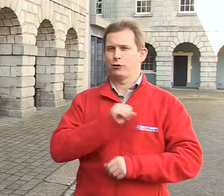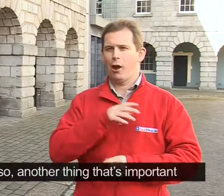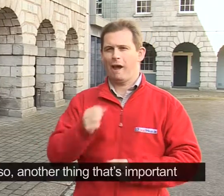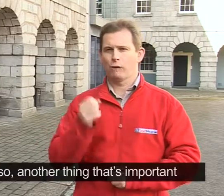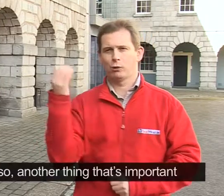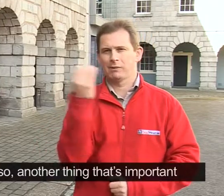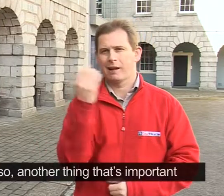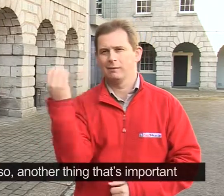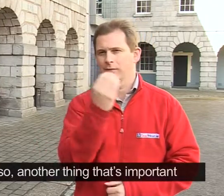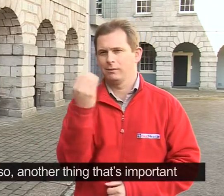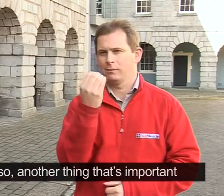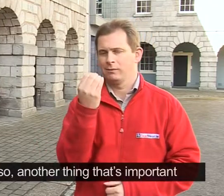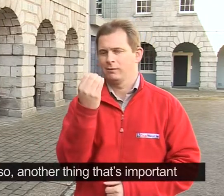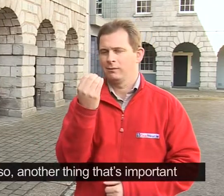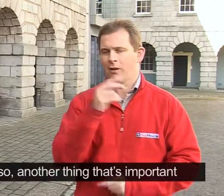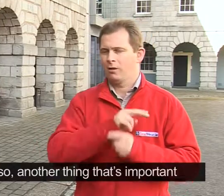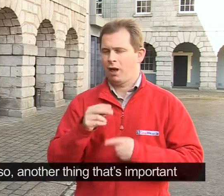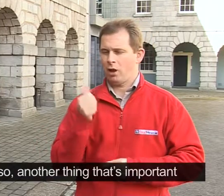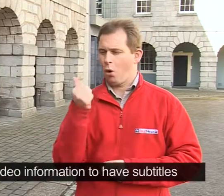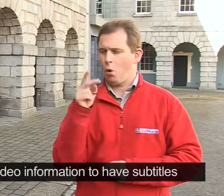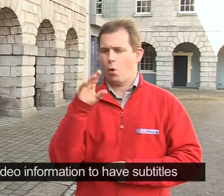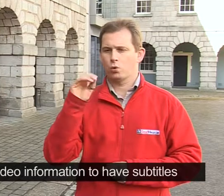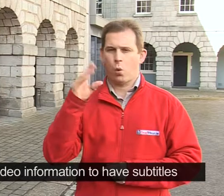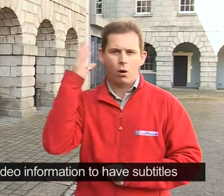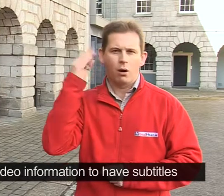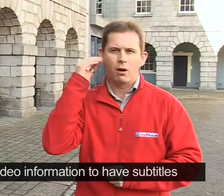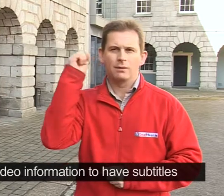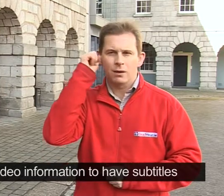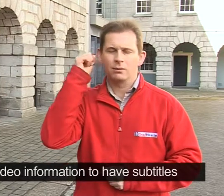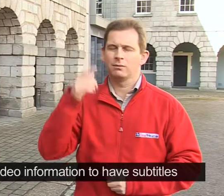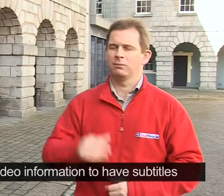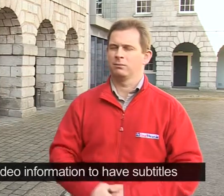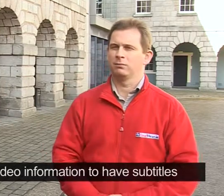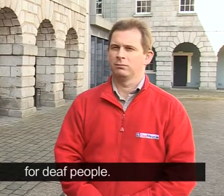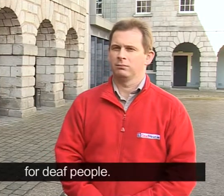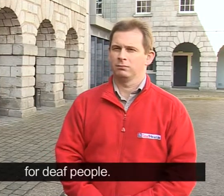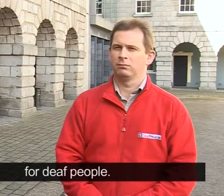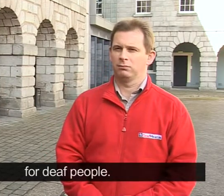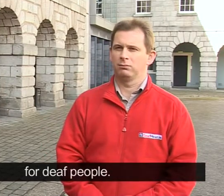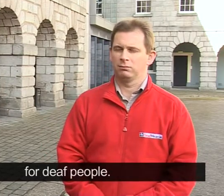And also another thing that's important is for video information to have subtitles for Deaf people.